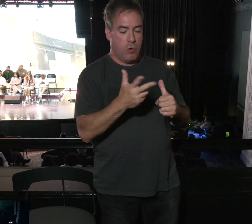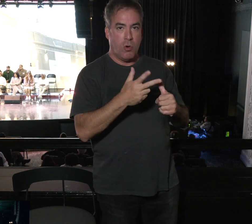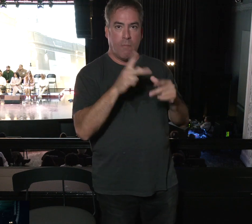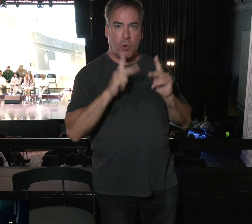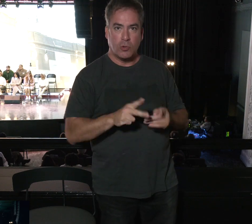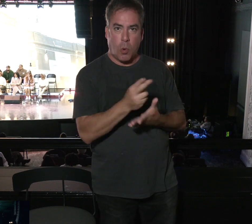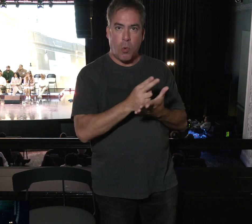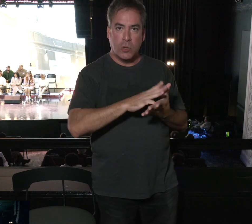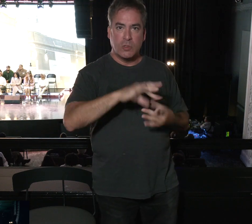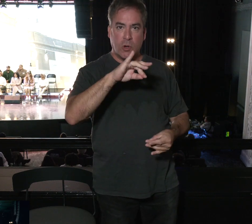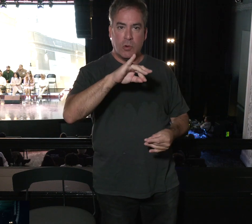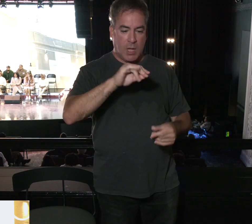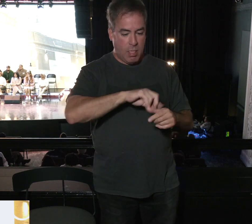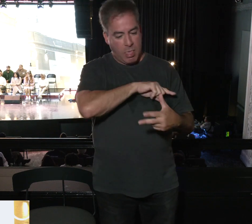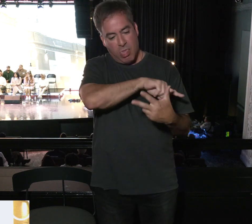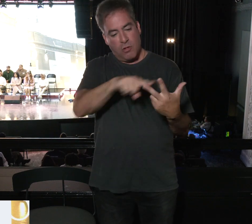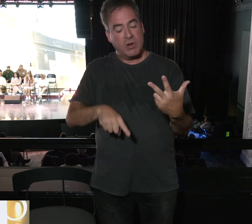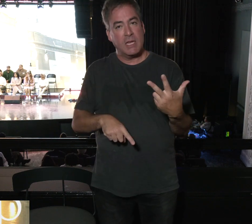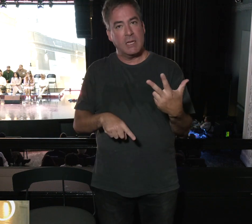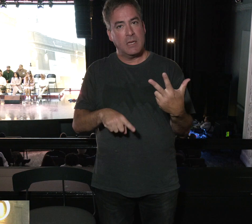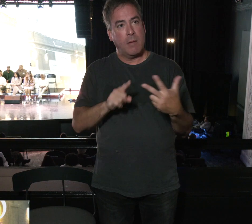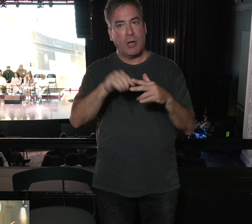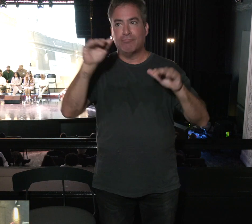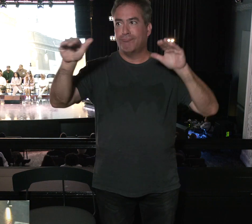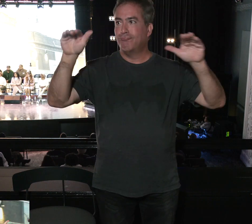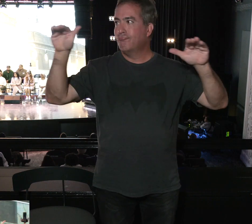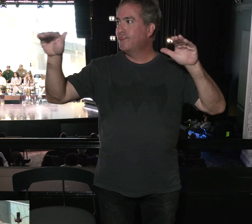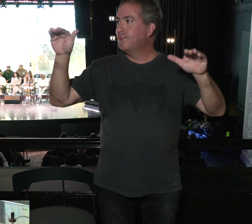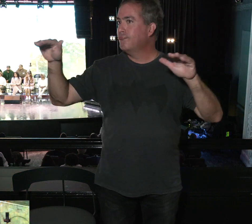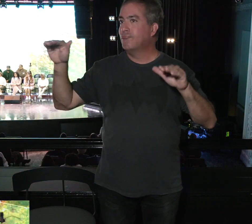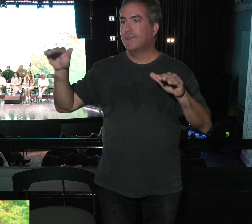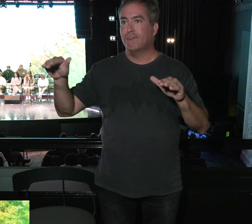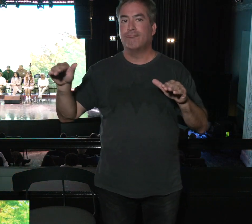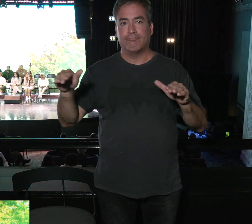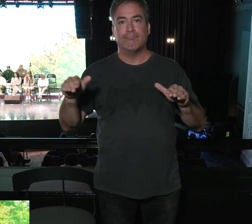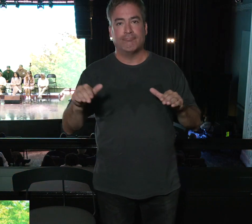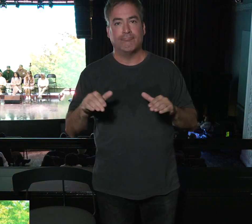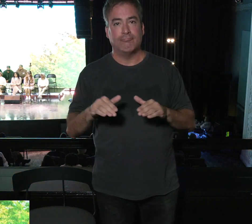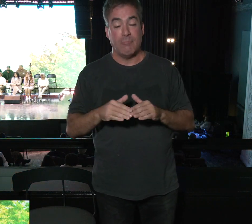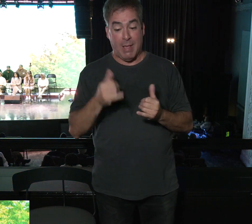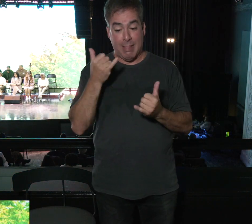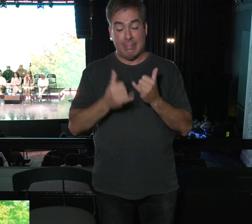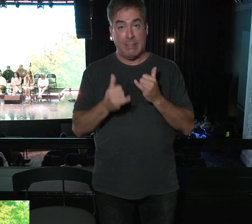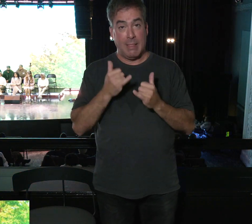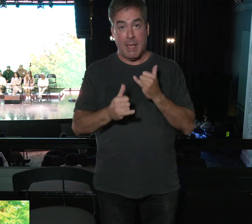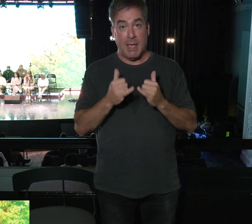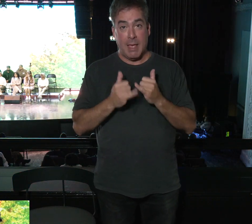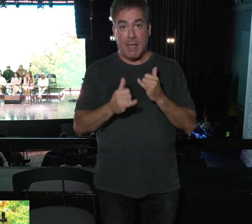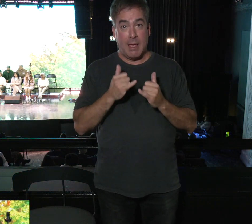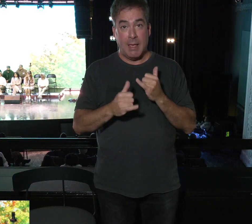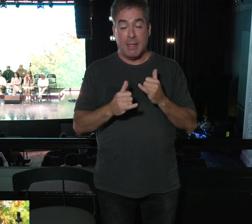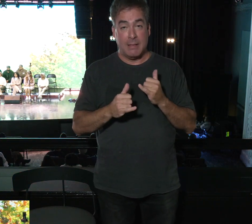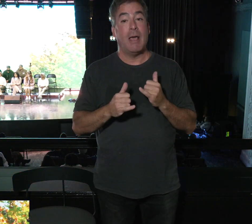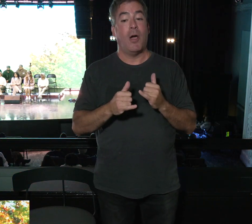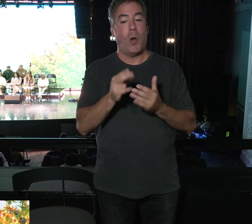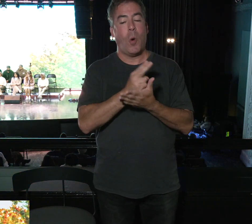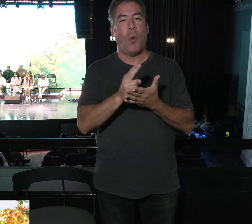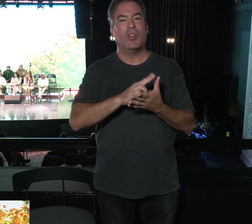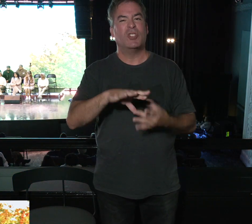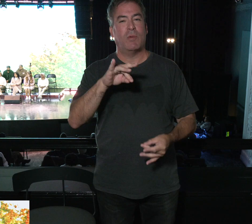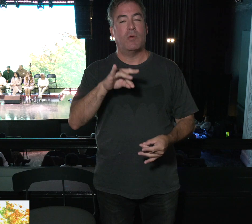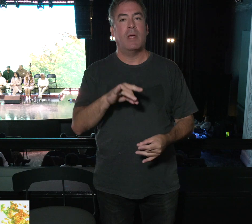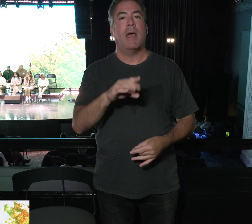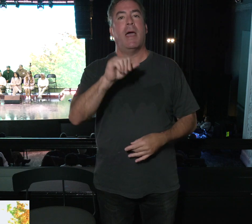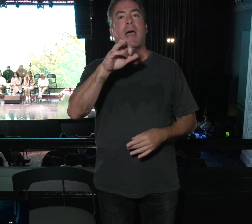person in the Trinity. But ladies and gentlemen, last but not least, the Holy Spirit. Ready?